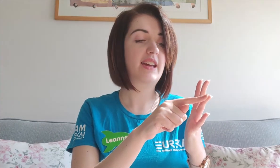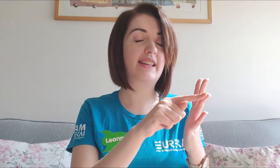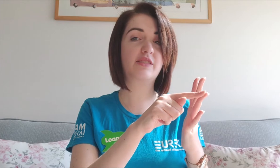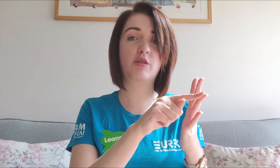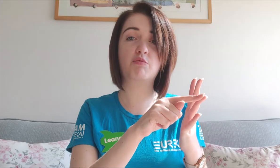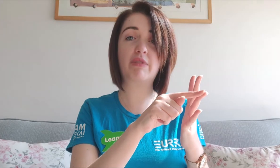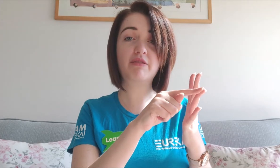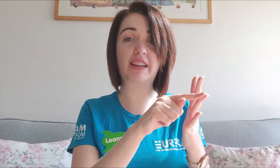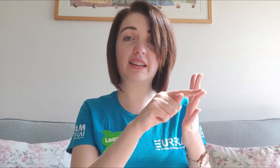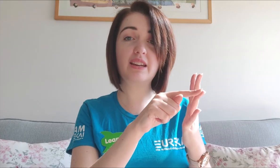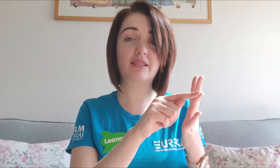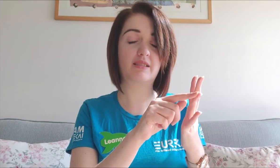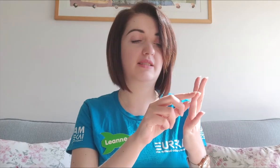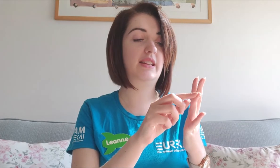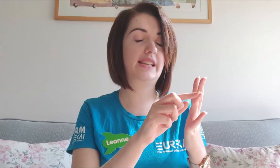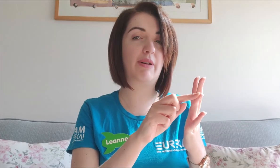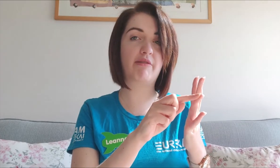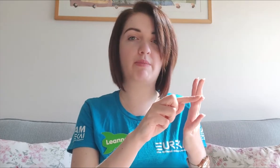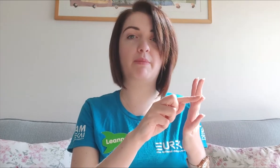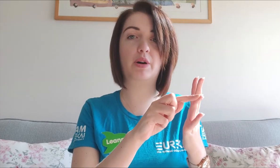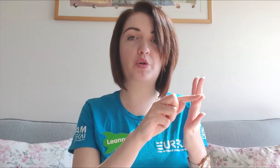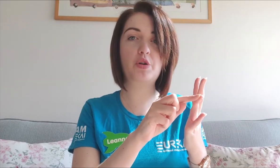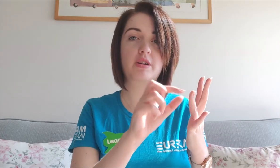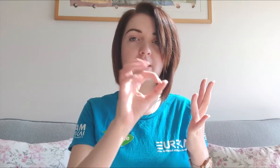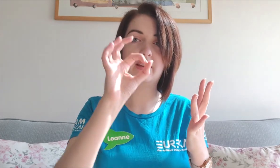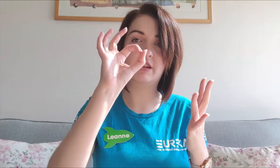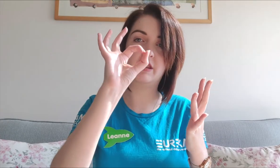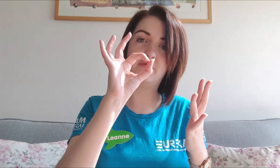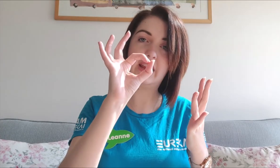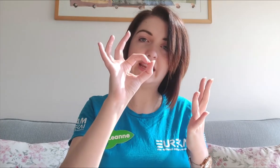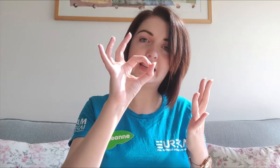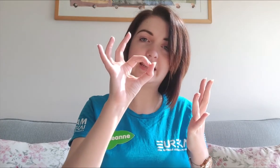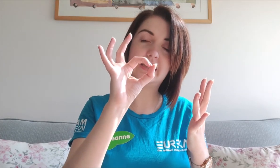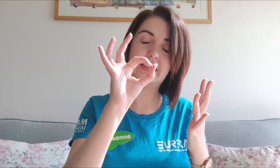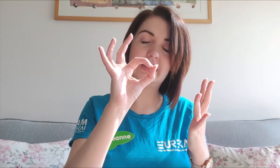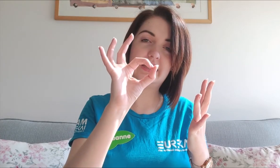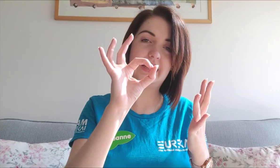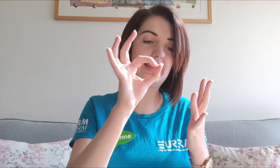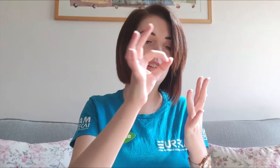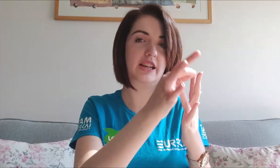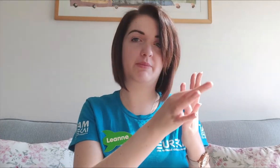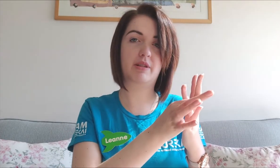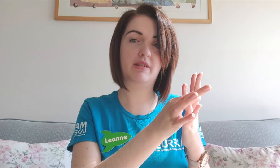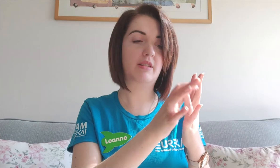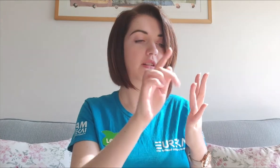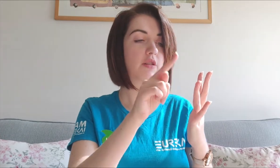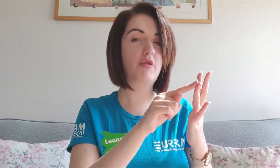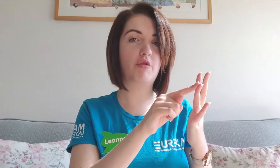that's called the ring finger. That's how I remember O, in the ring, dash it. O.